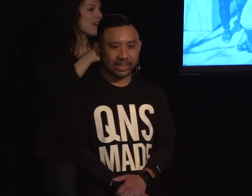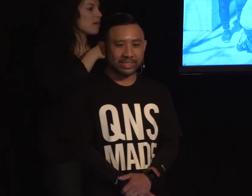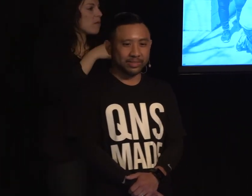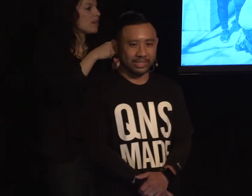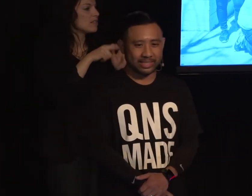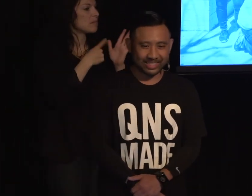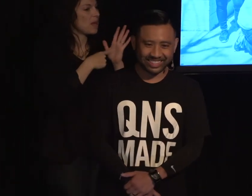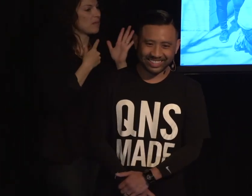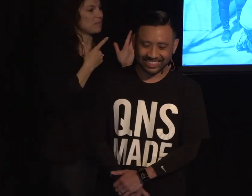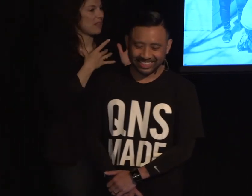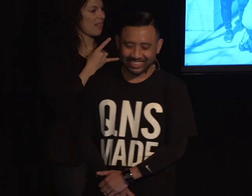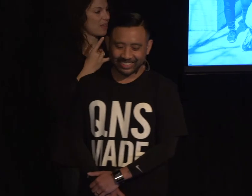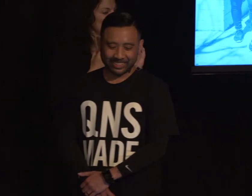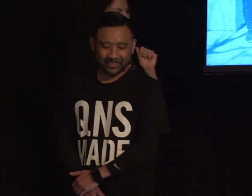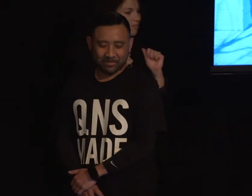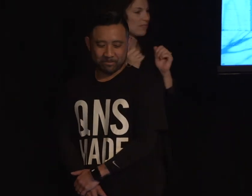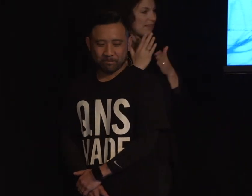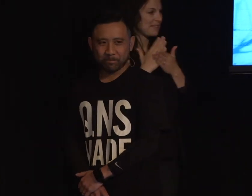in illicit activities